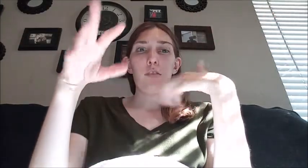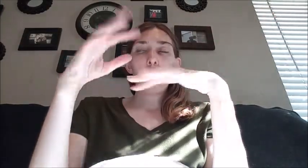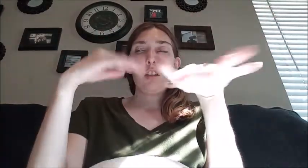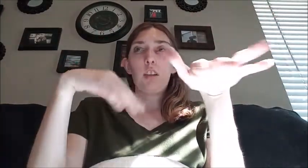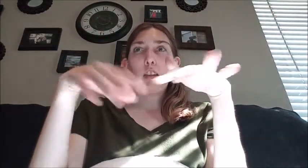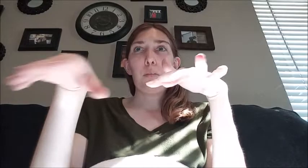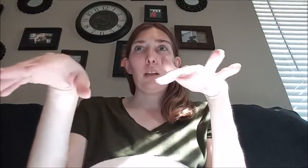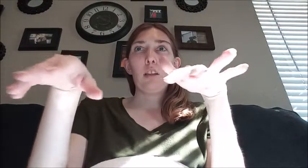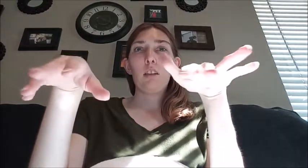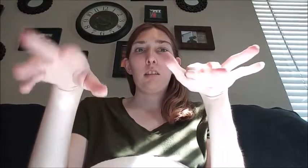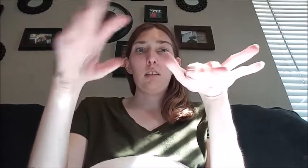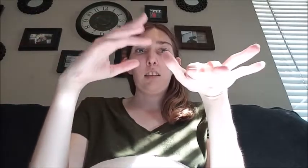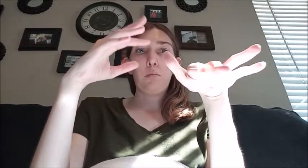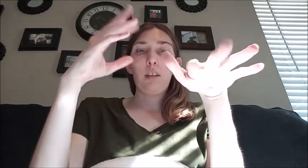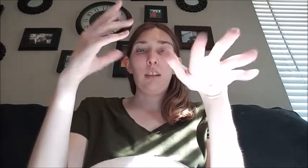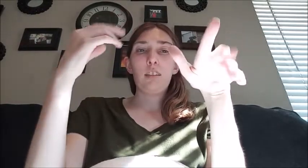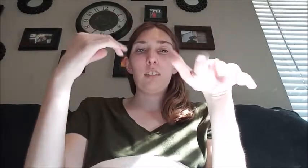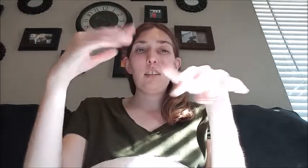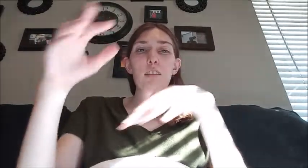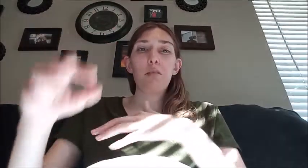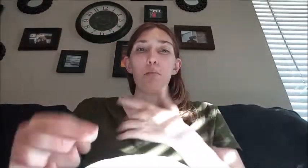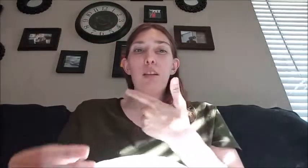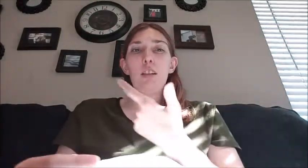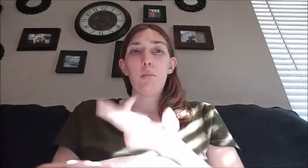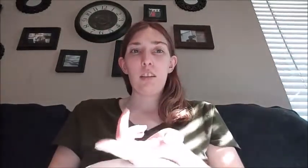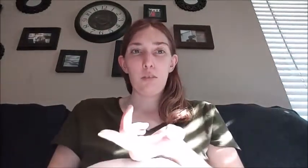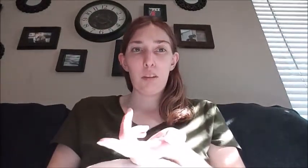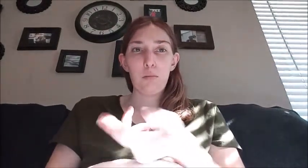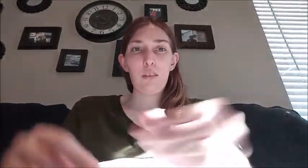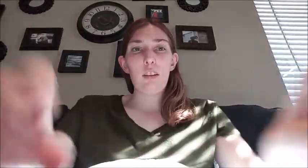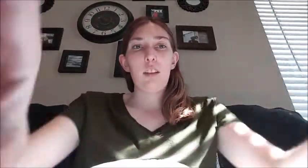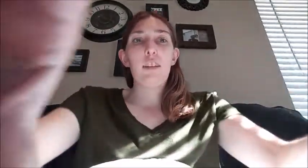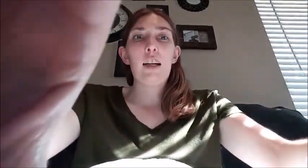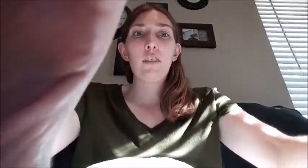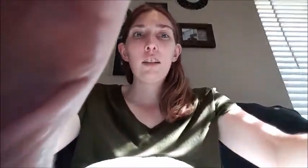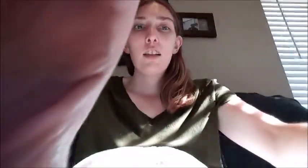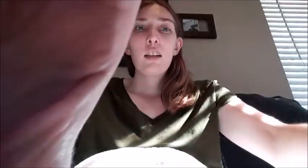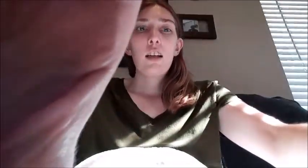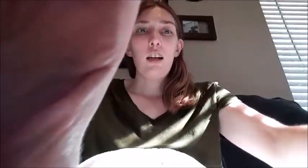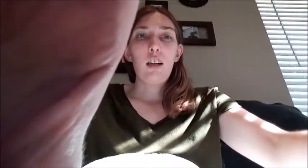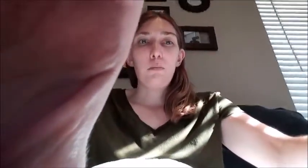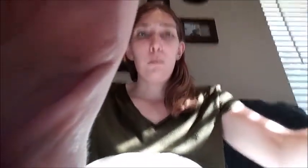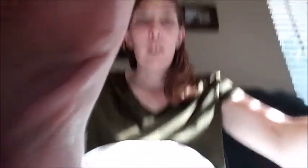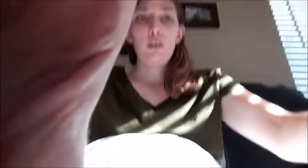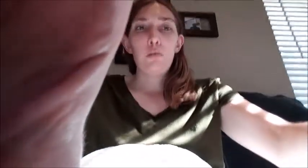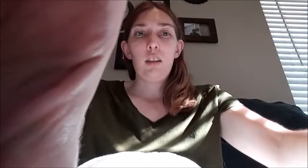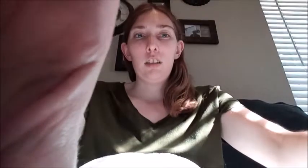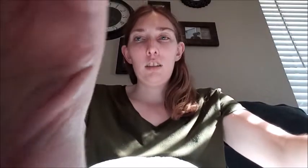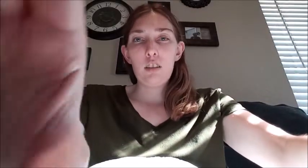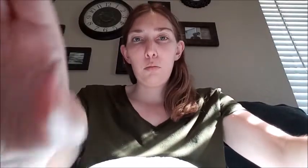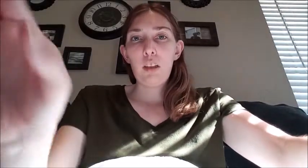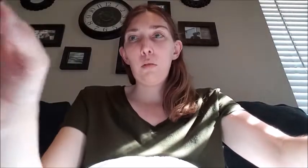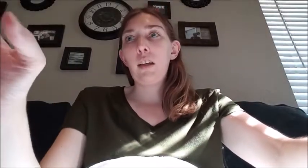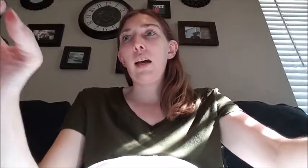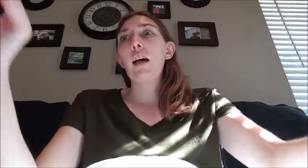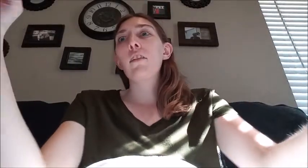stuff and trying to get like better and like probably not it's probably not the best for me to be walking right now um but I just wanted to point out what I have